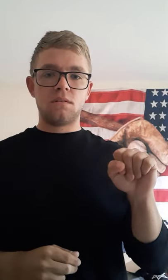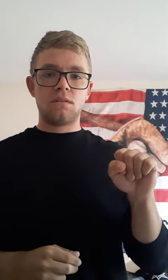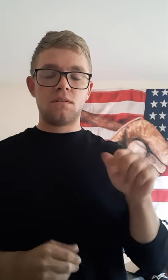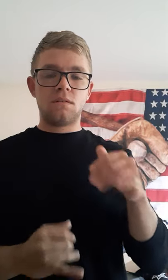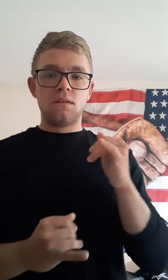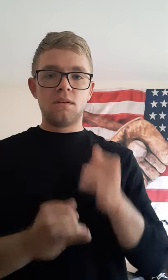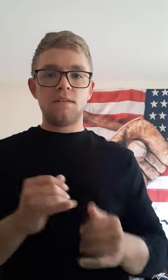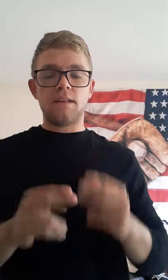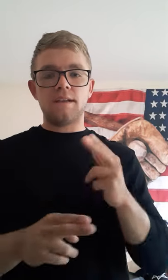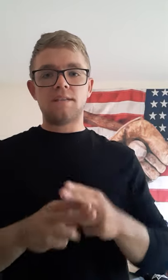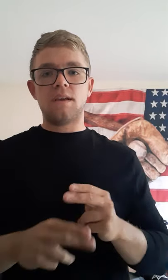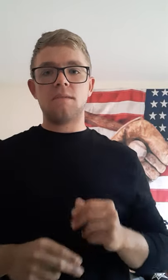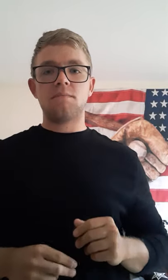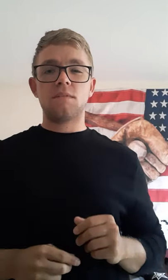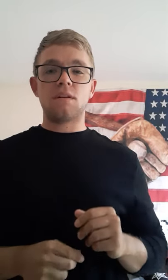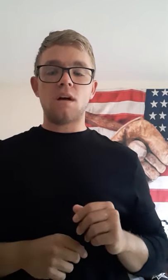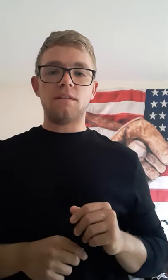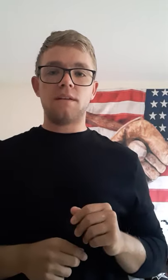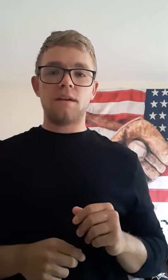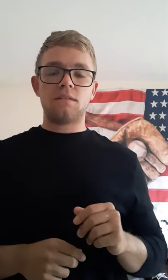Last name, Gallaudet.